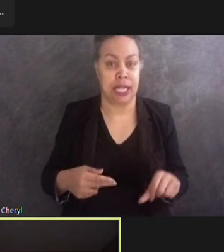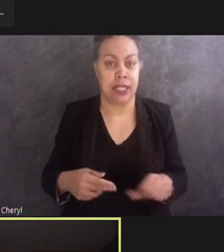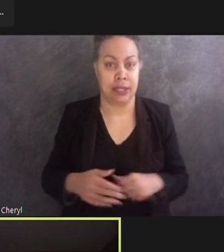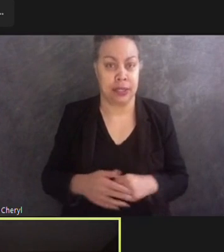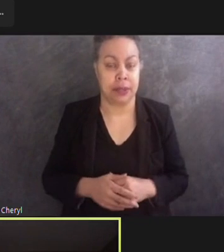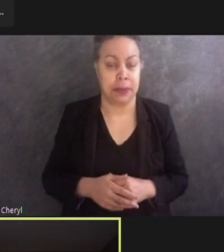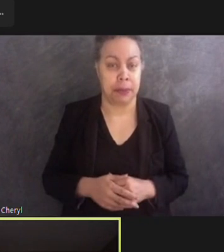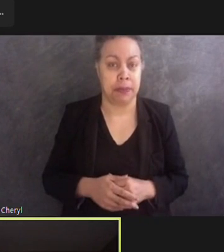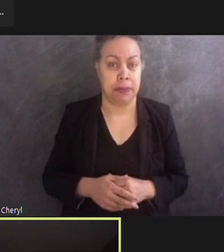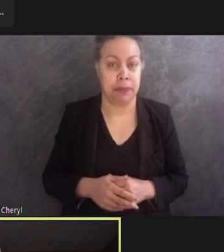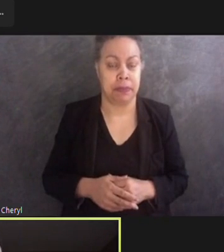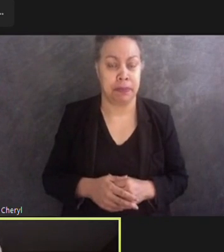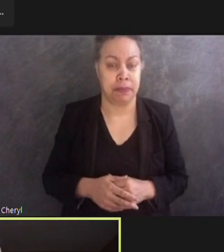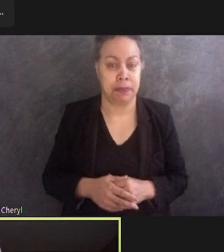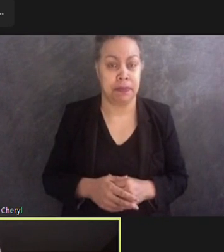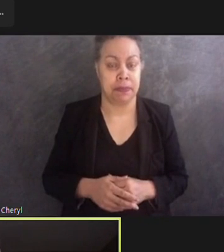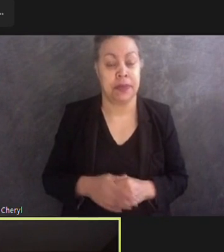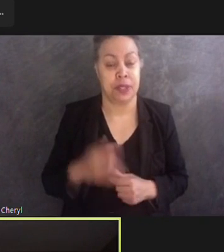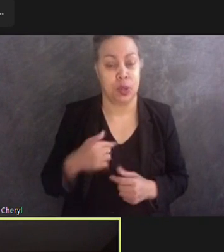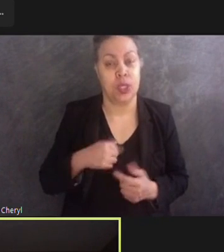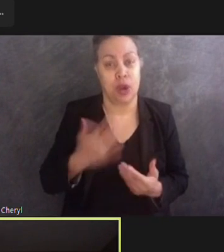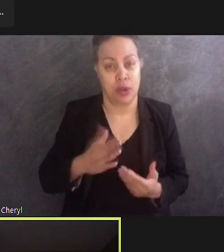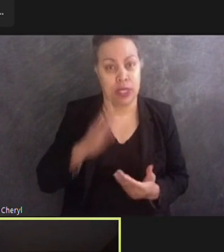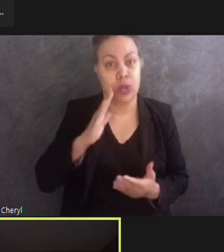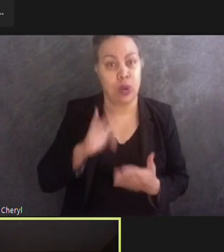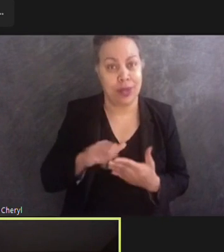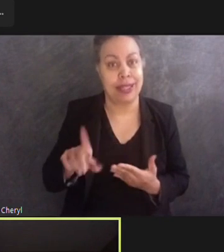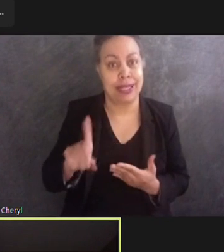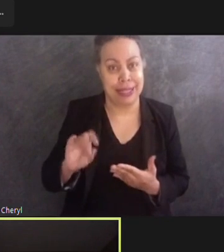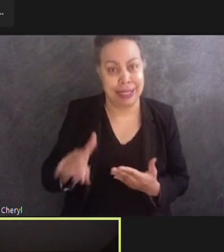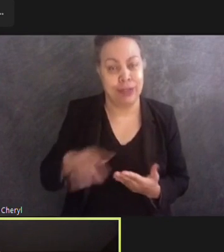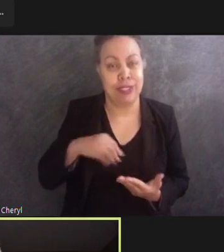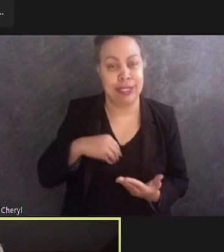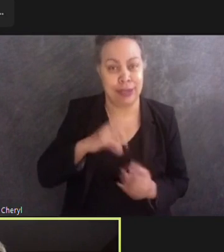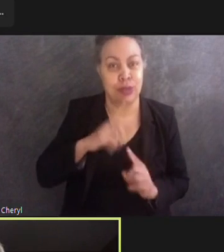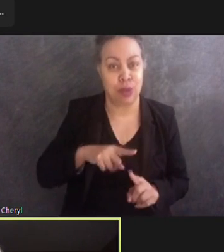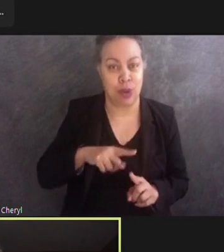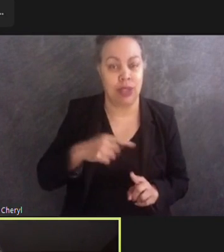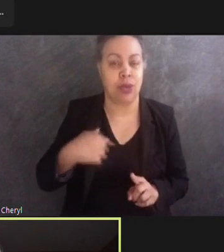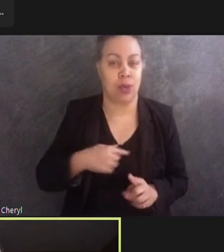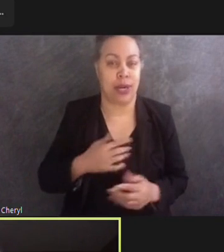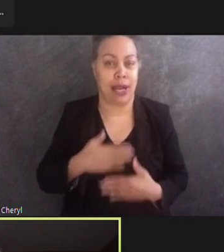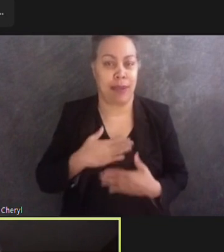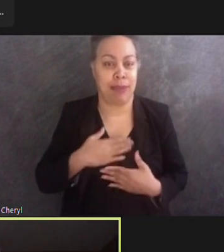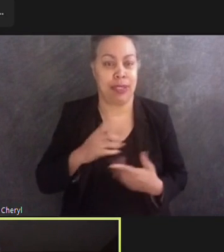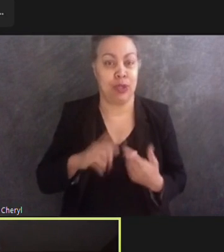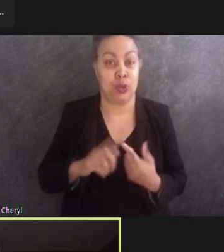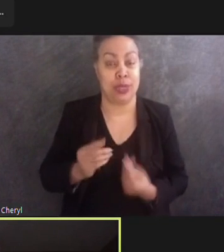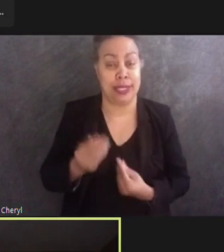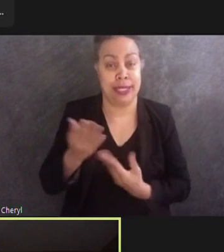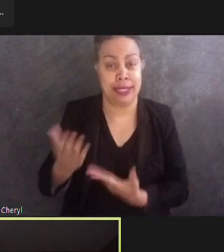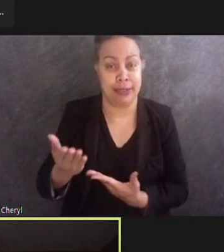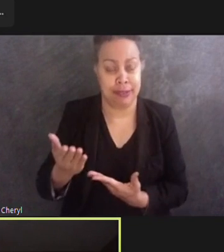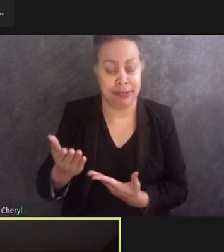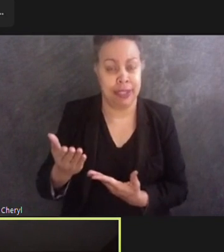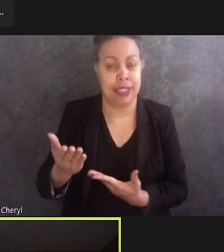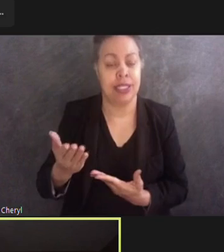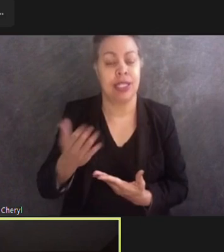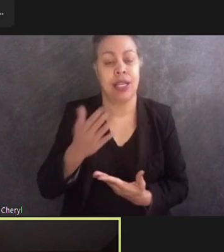So we know that they have the report and we're very pleased to be giving it to them. I do hope that it